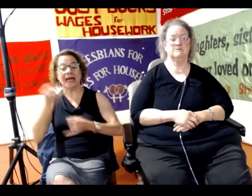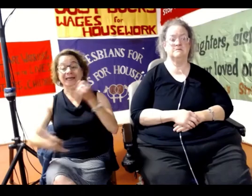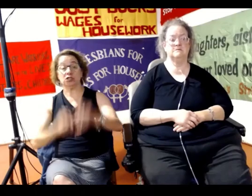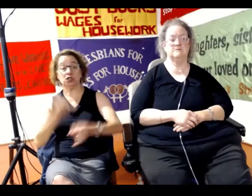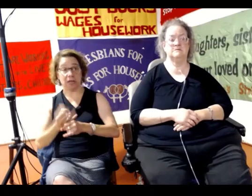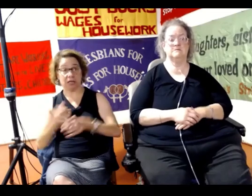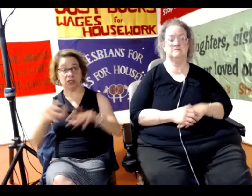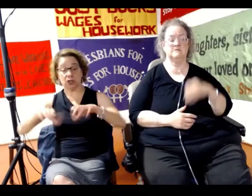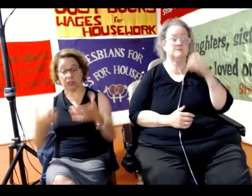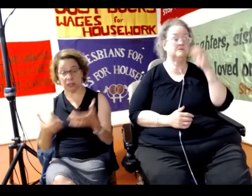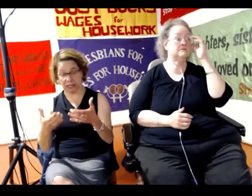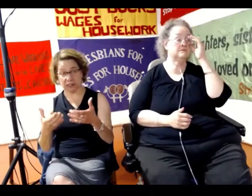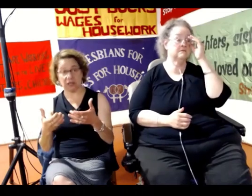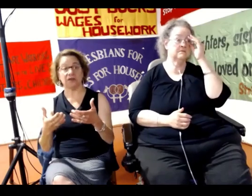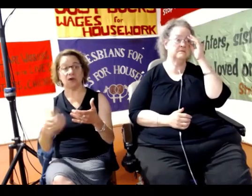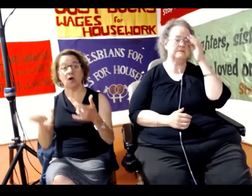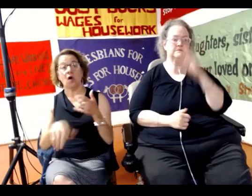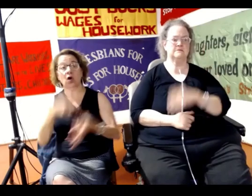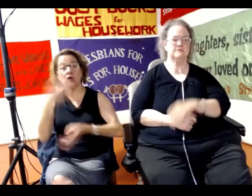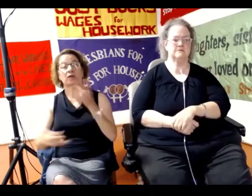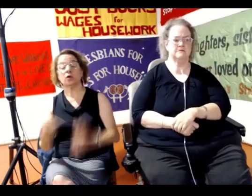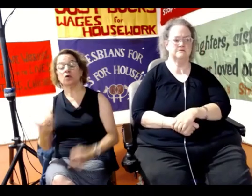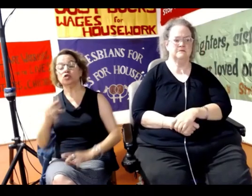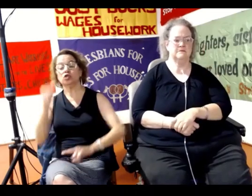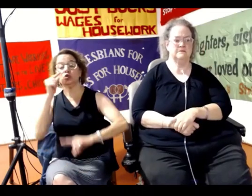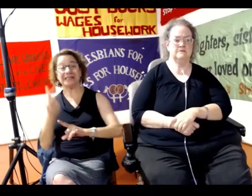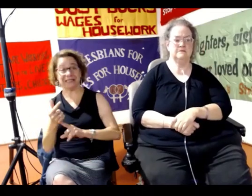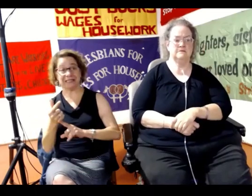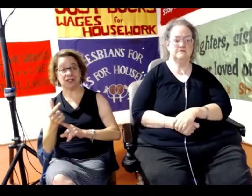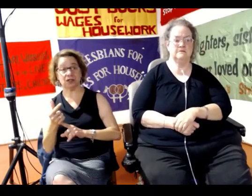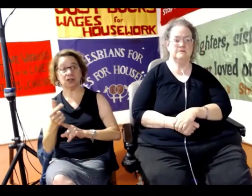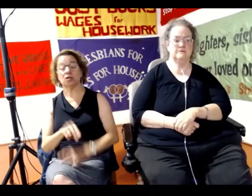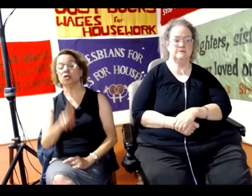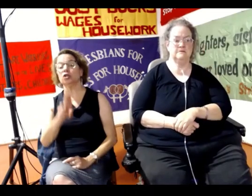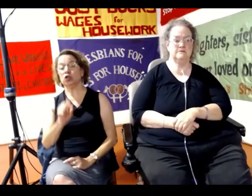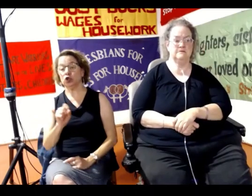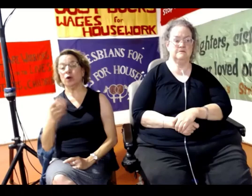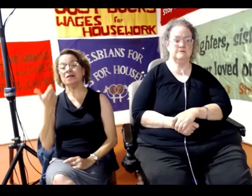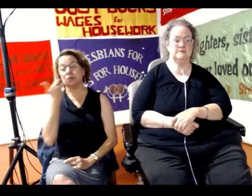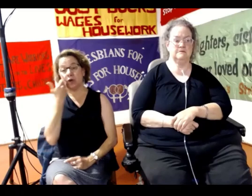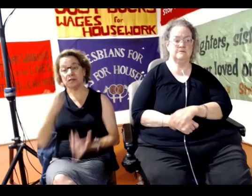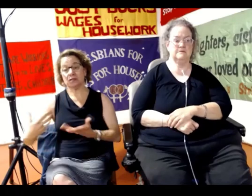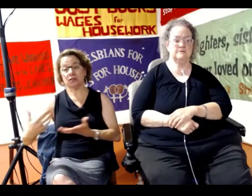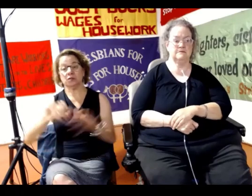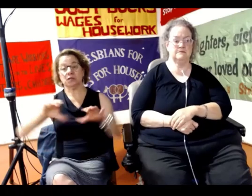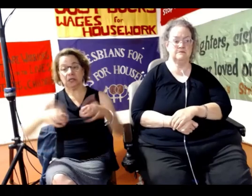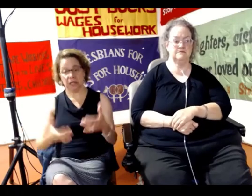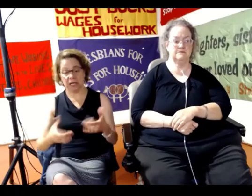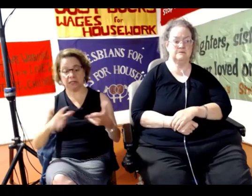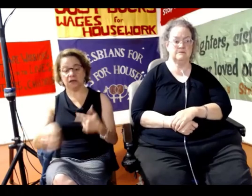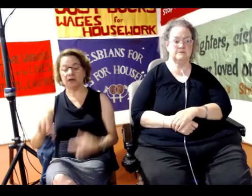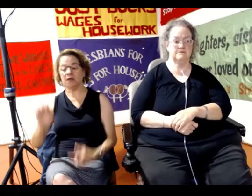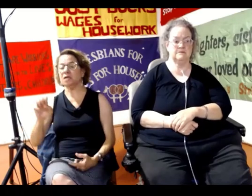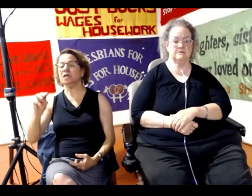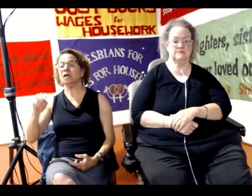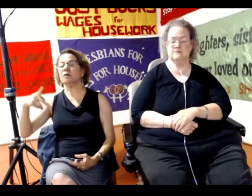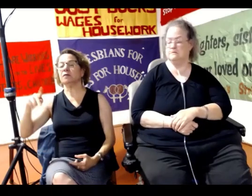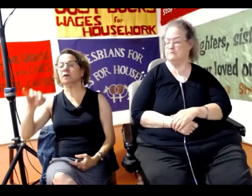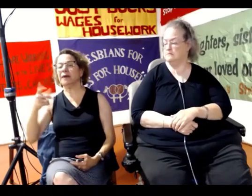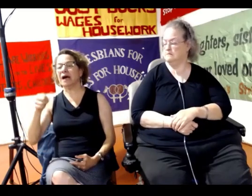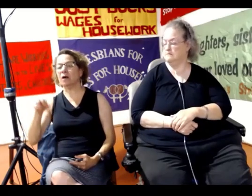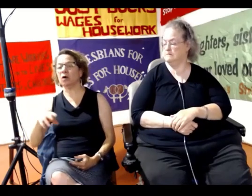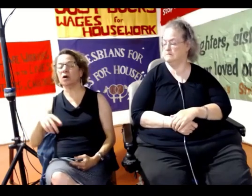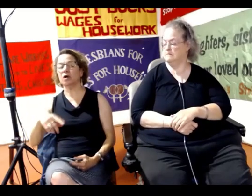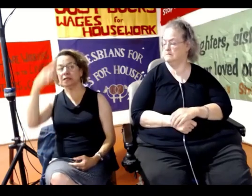but we also have two sister organizations, as Rachel said, U.S. Prostitutes Collective and Empower in Thailand.